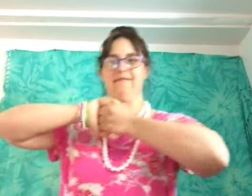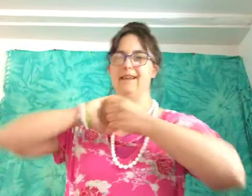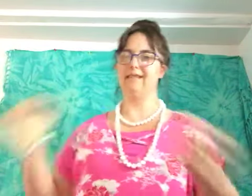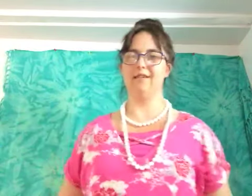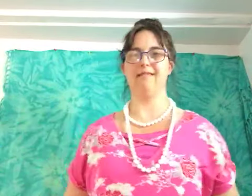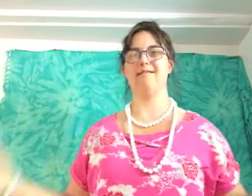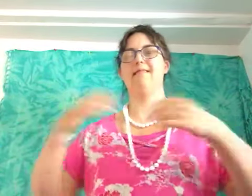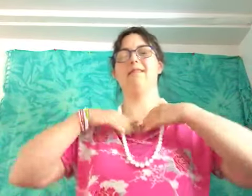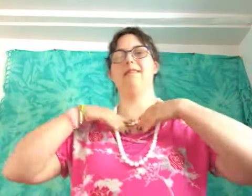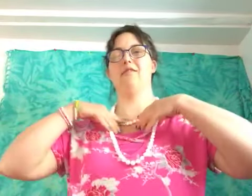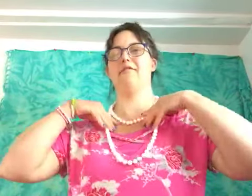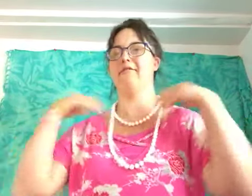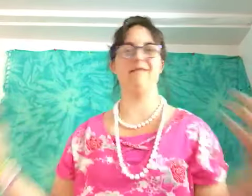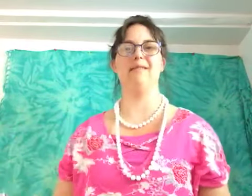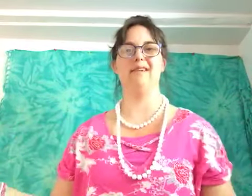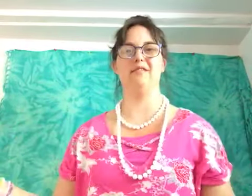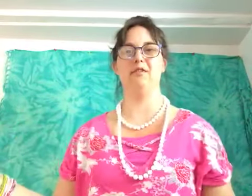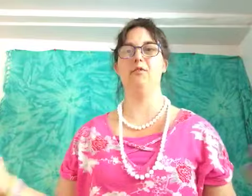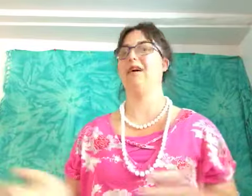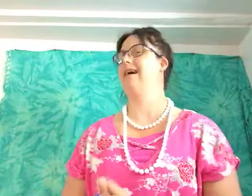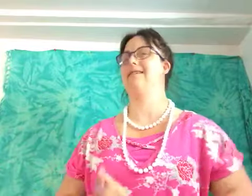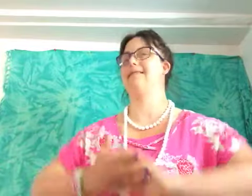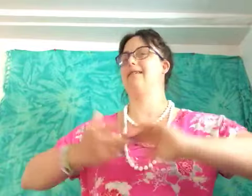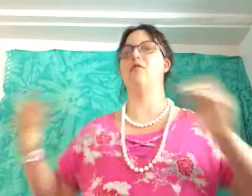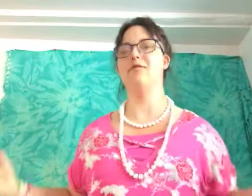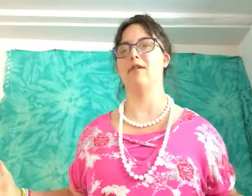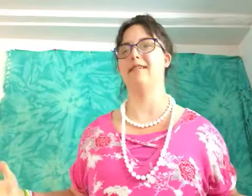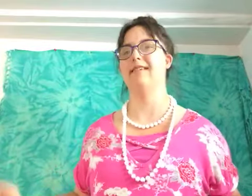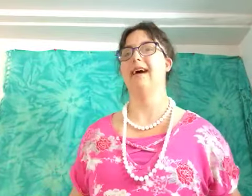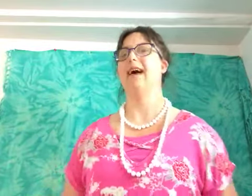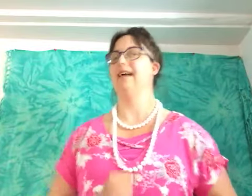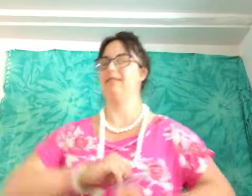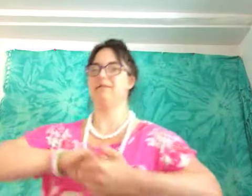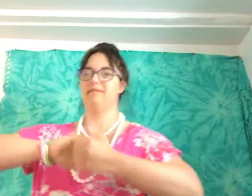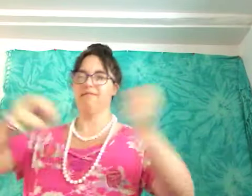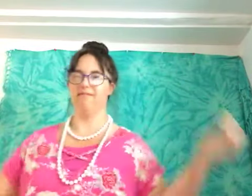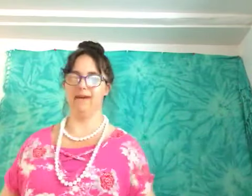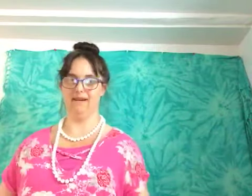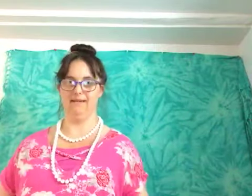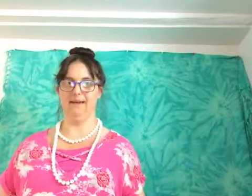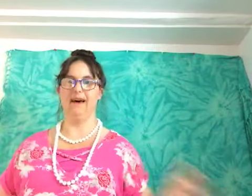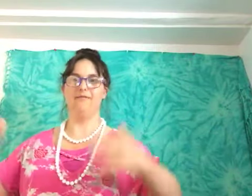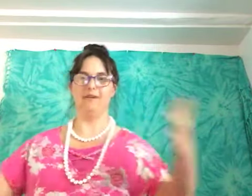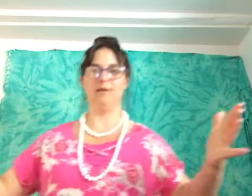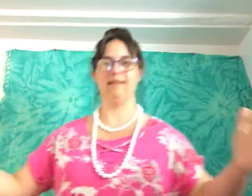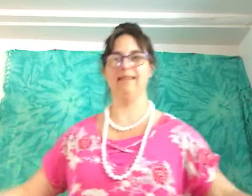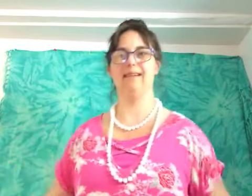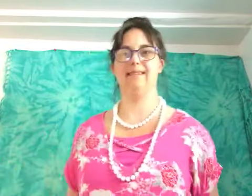tick-tock is your favorite thing to do I say go for it and just have fun with it and